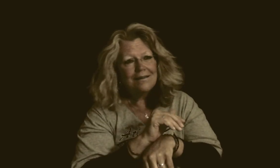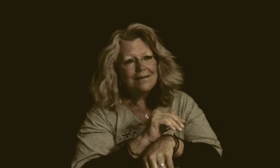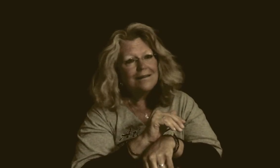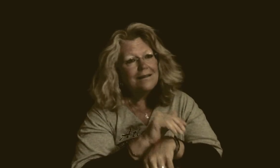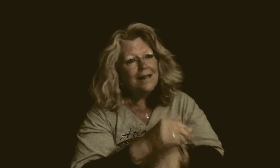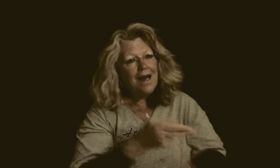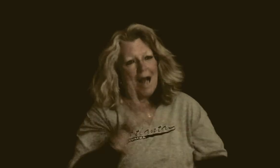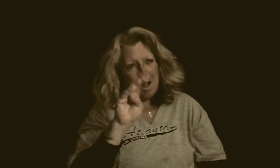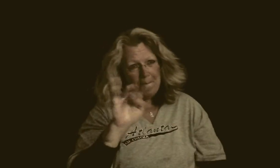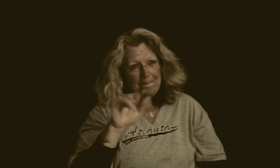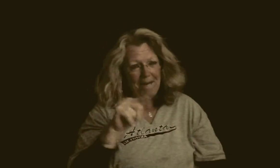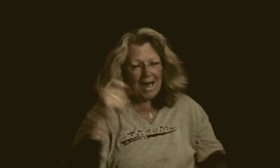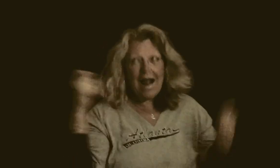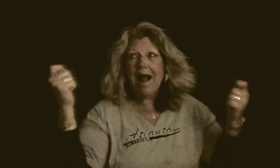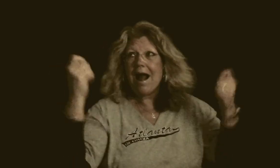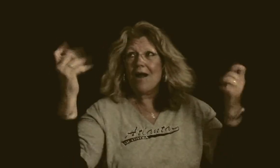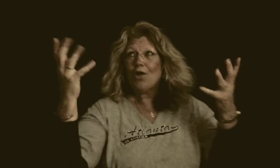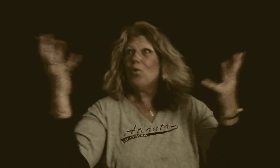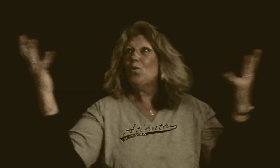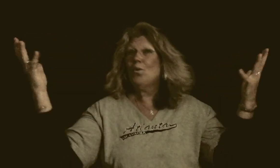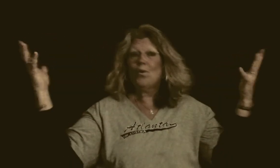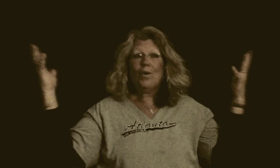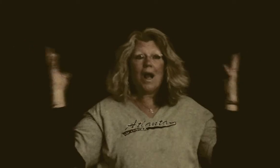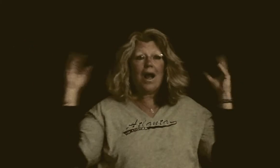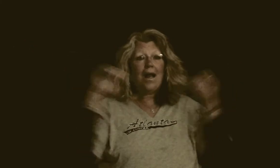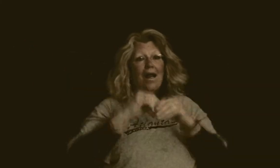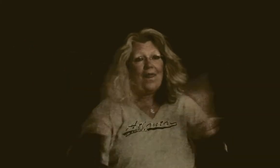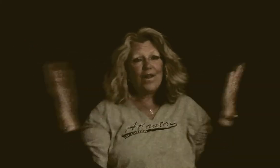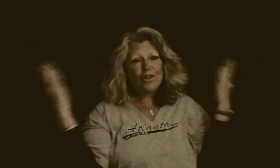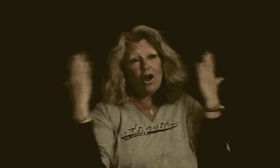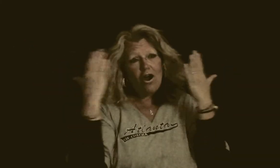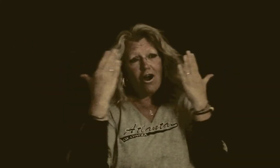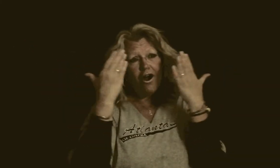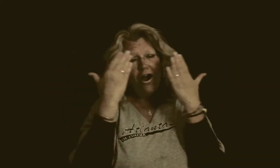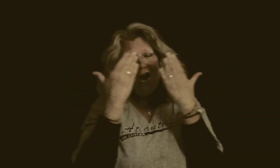Homing hallelujah in the dark